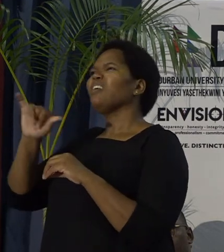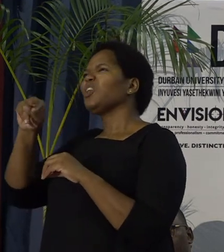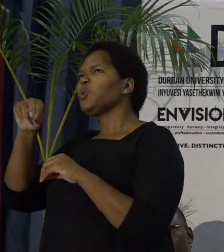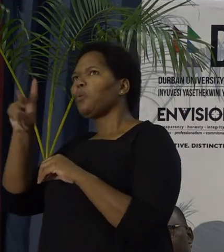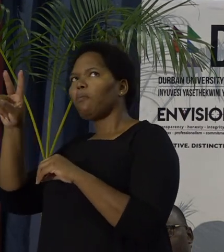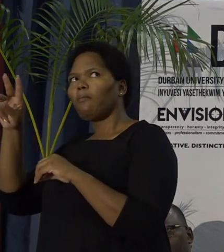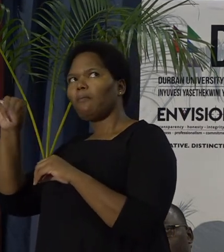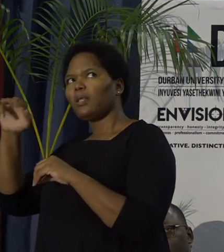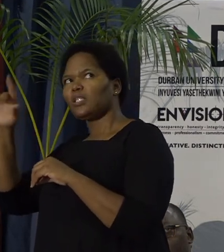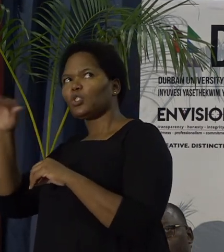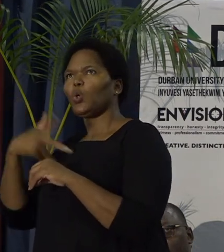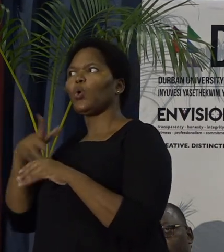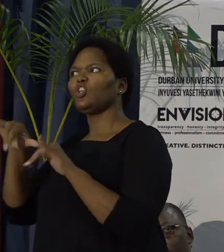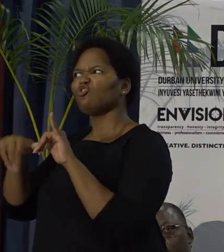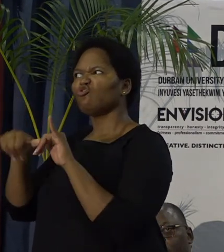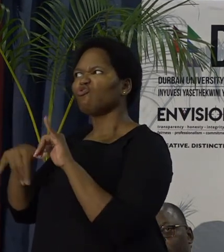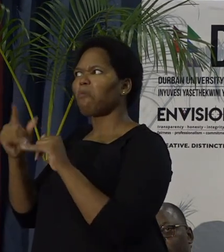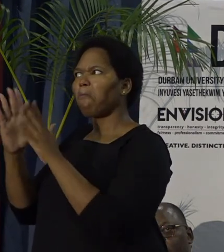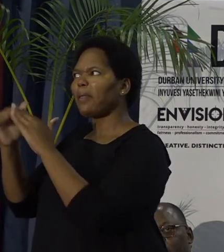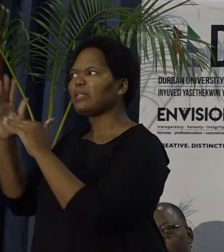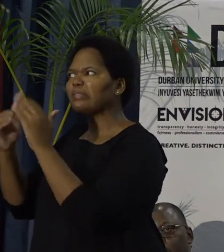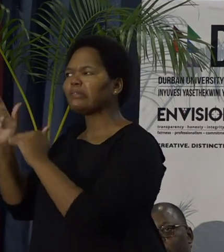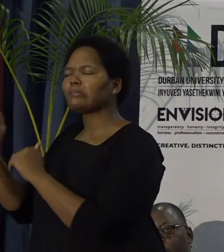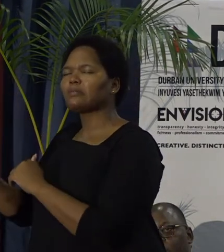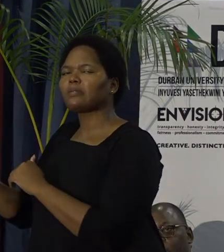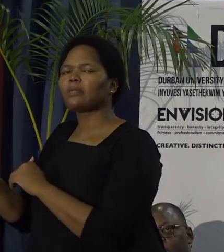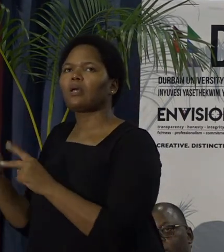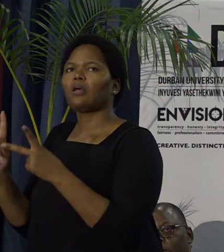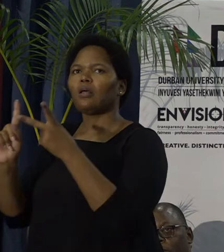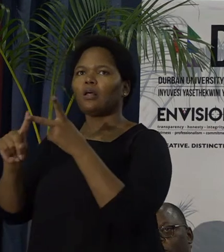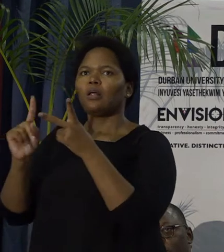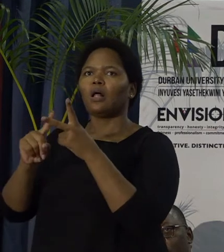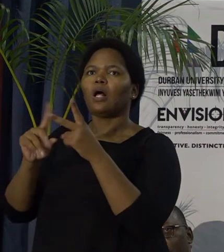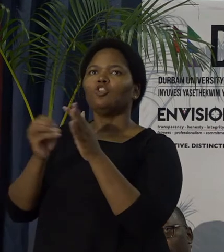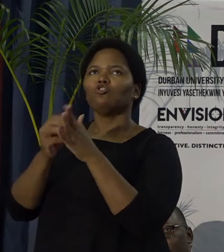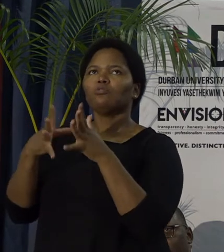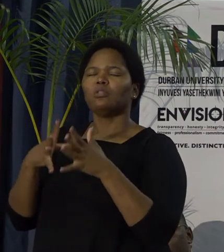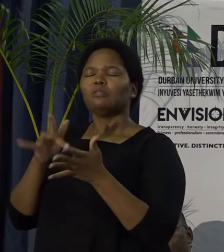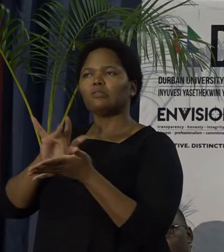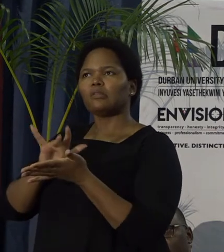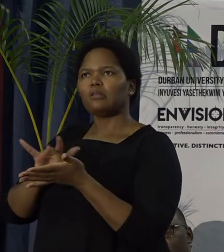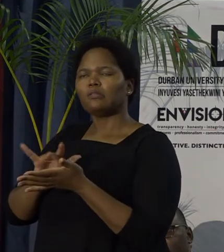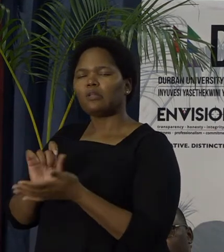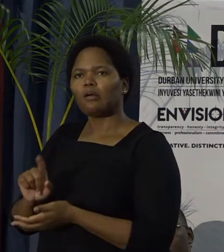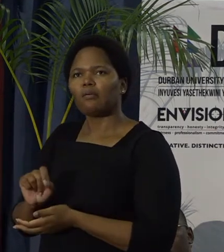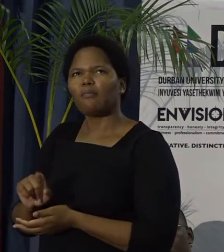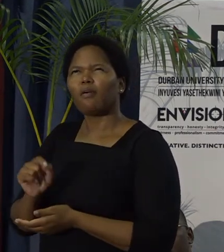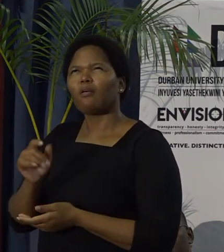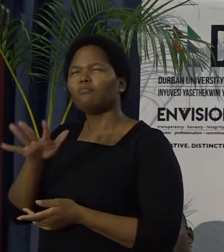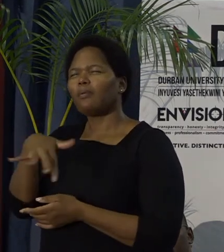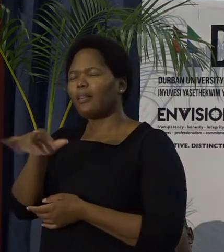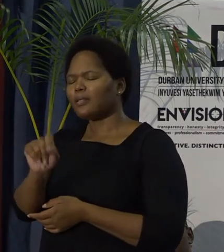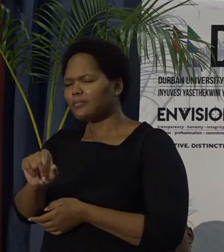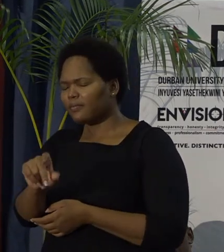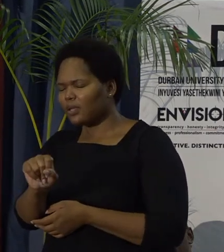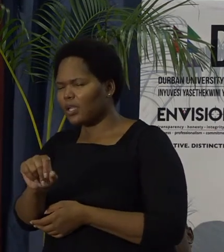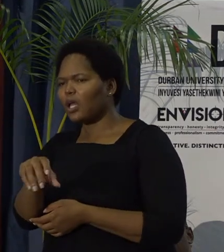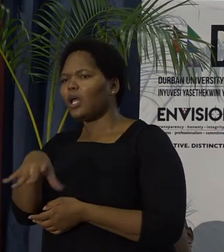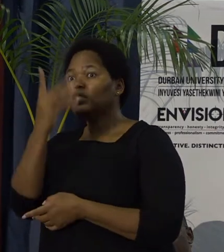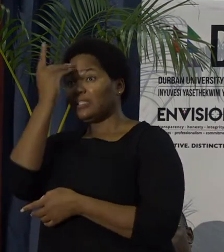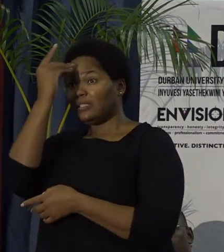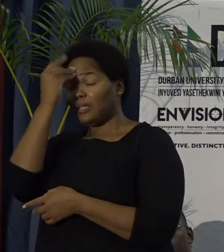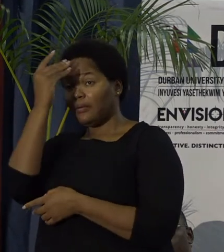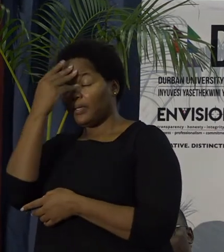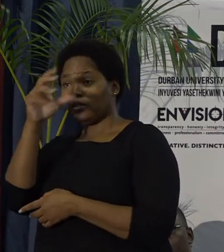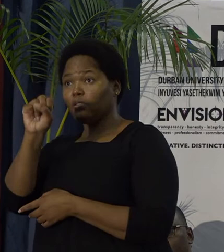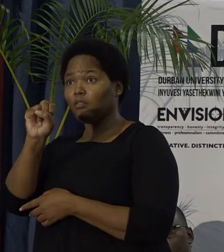Engineering Building and the Student Center at Steve Beagle, which